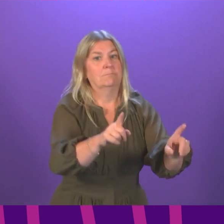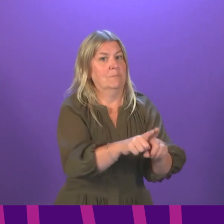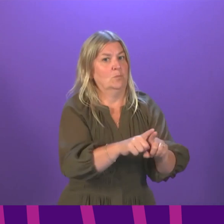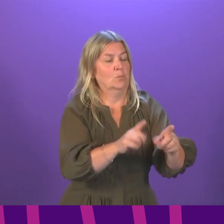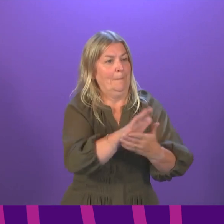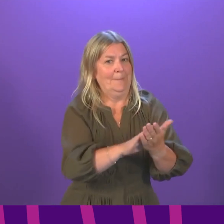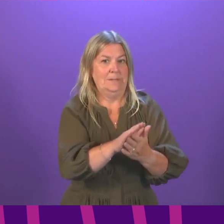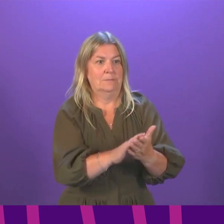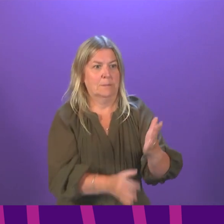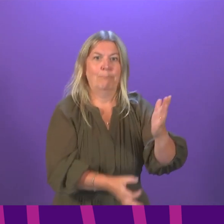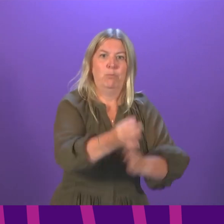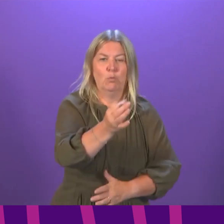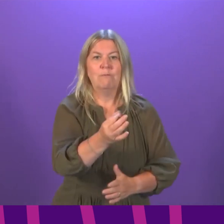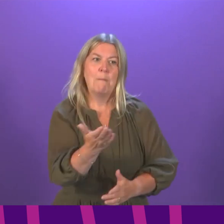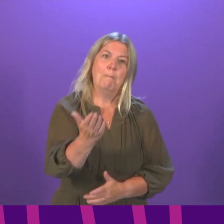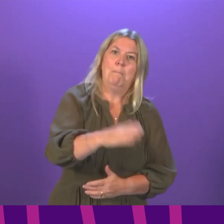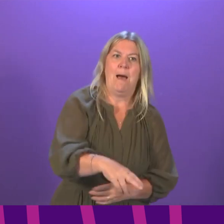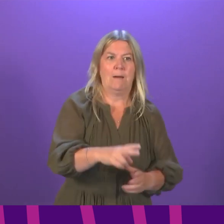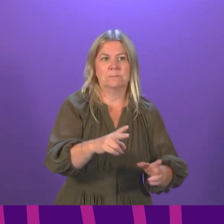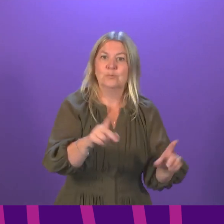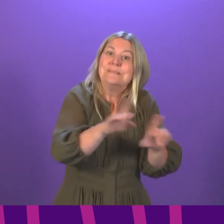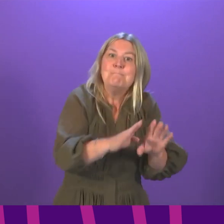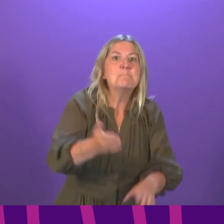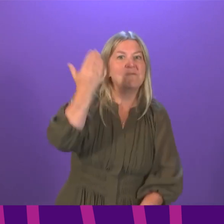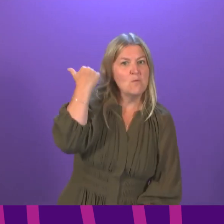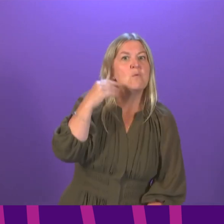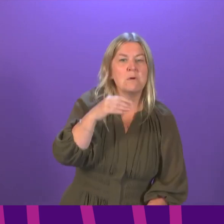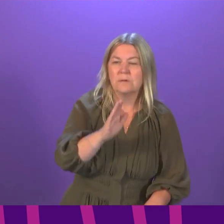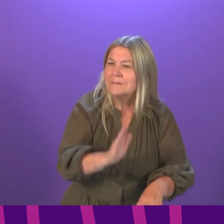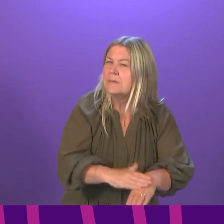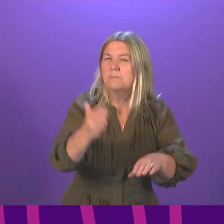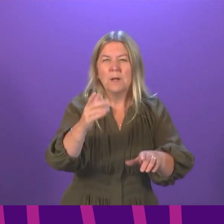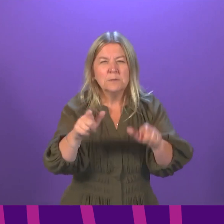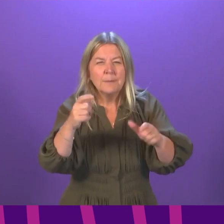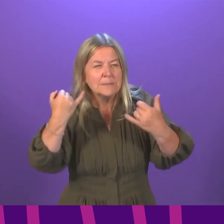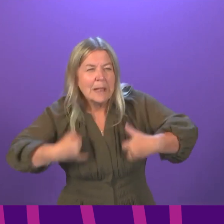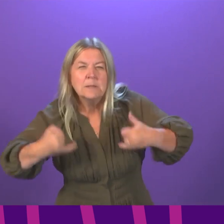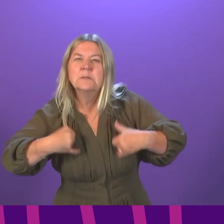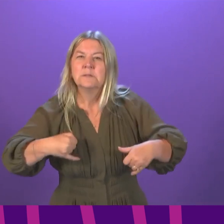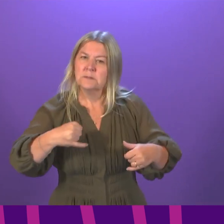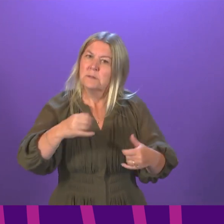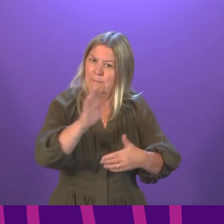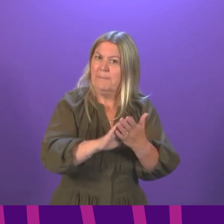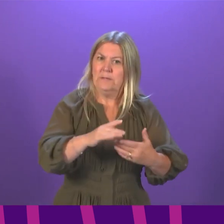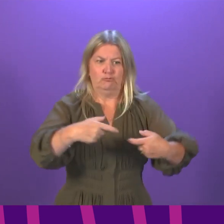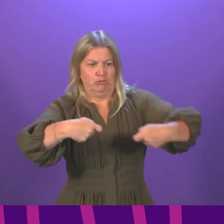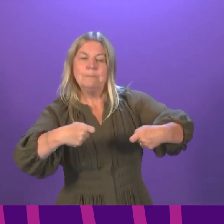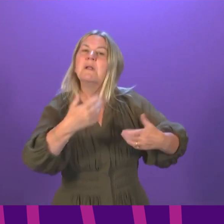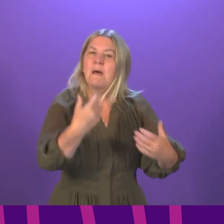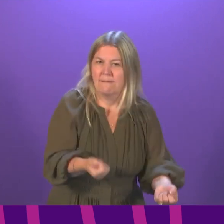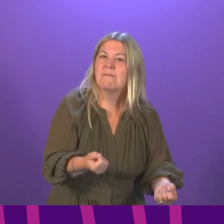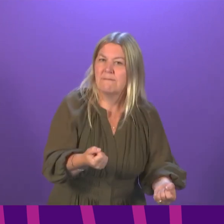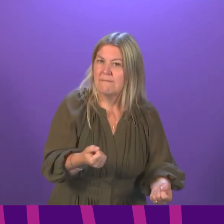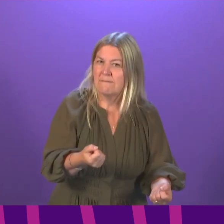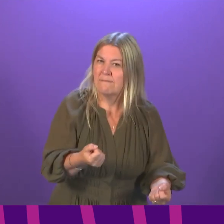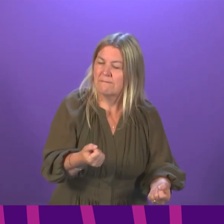the service that deals with people regardless of their conditions and does so as quickly as possible and to the high standards that all of